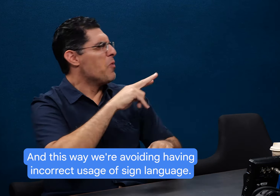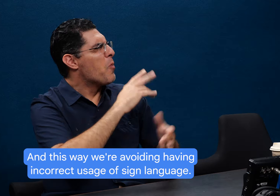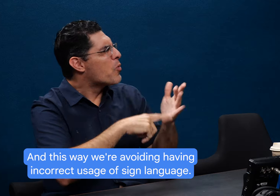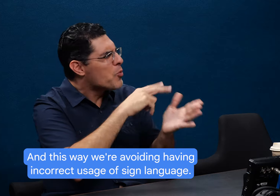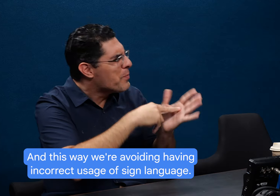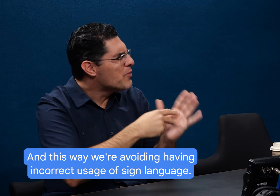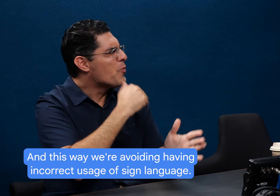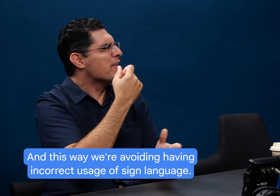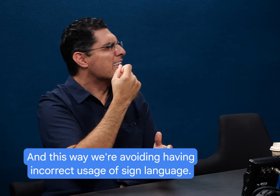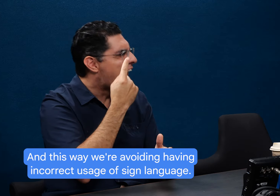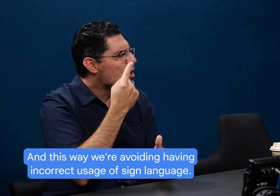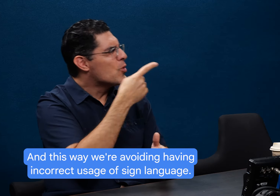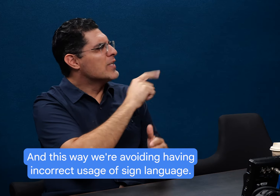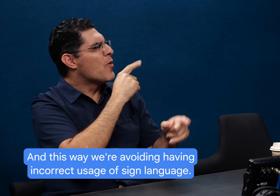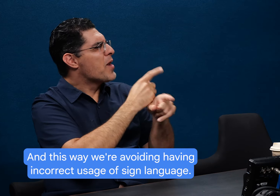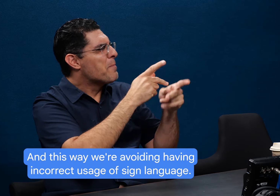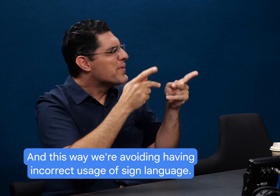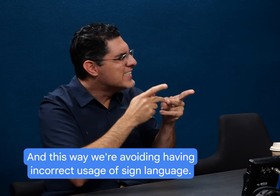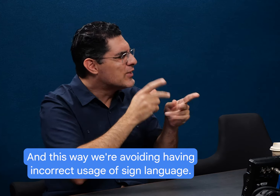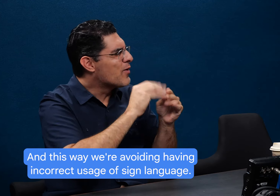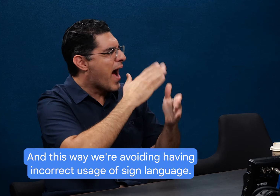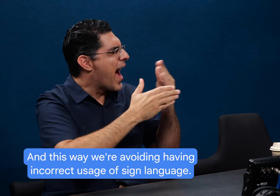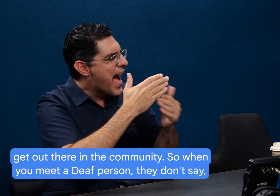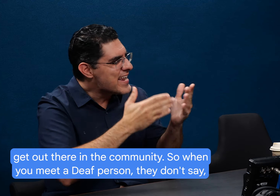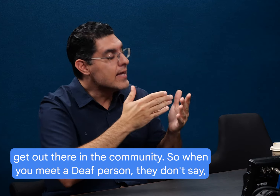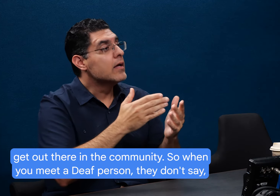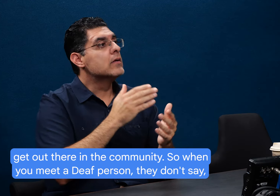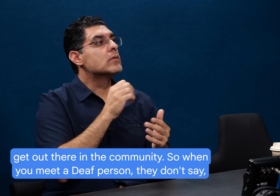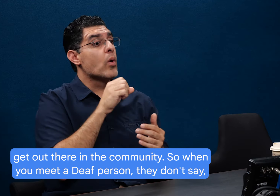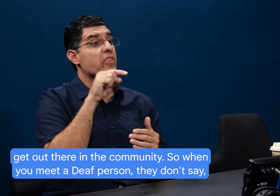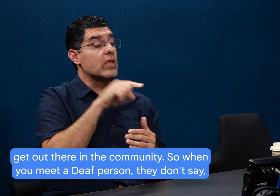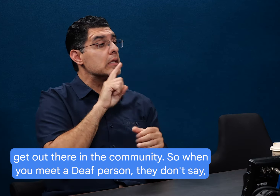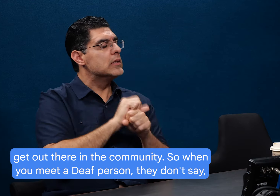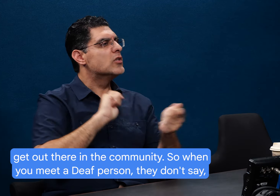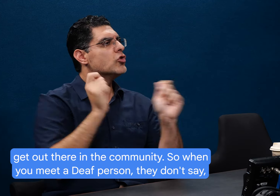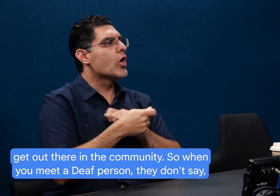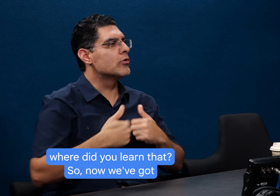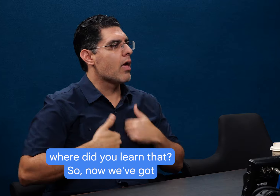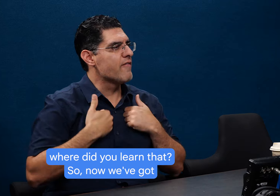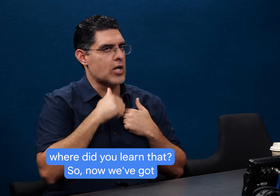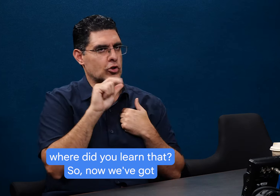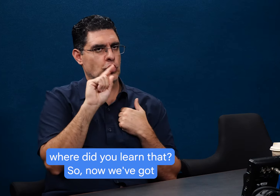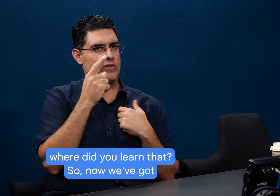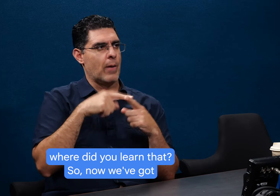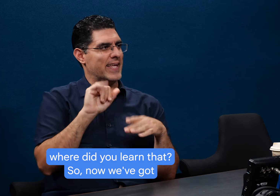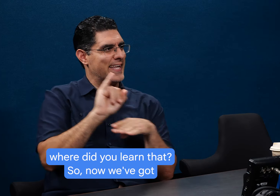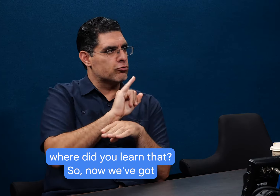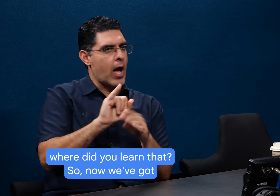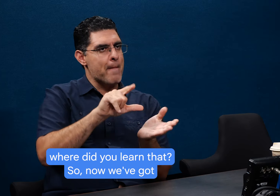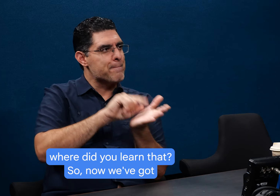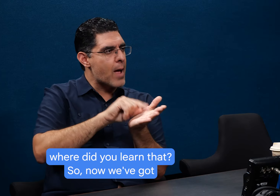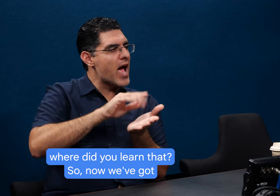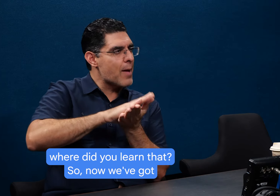and this way we're avoiding having incorrect usage of sign language get out there in the community. So when you meet a deaf person, they don't say, where did you learn that? So,